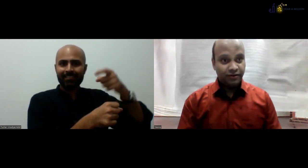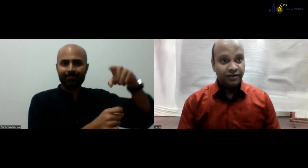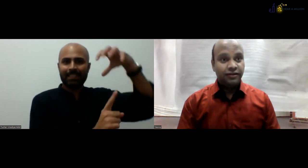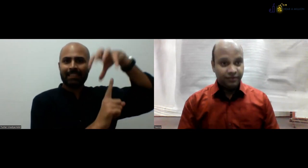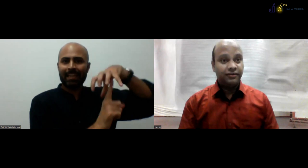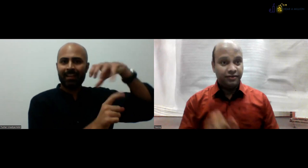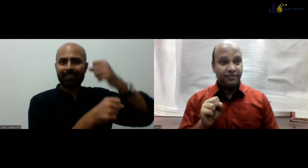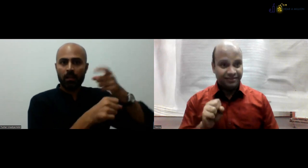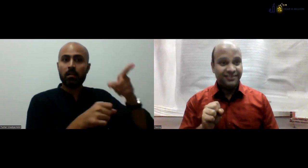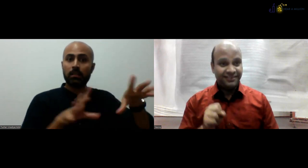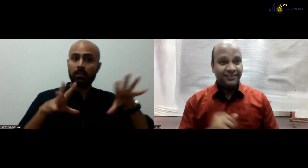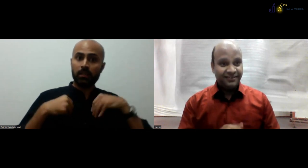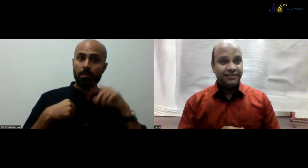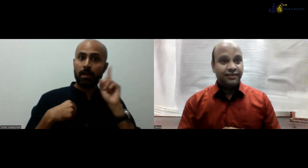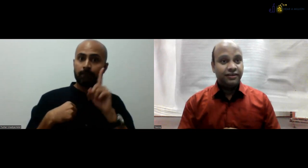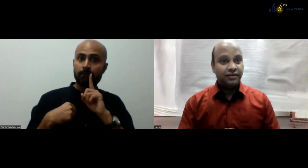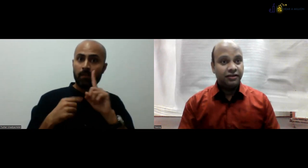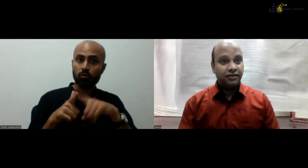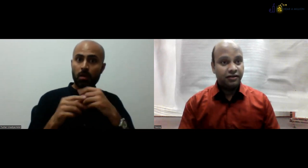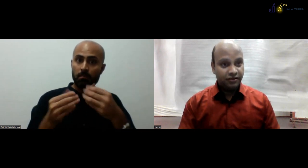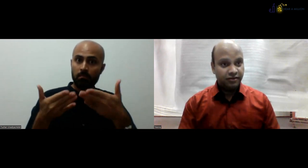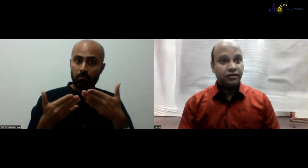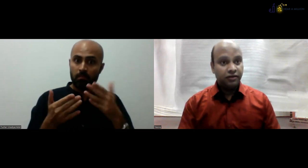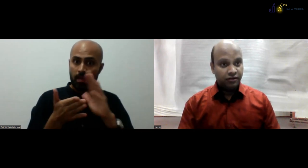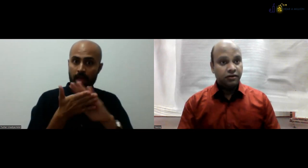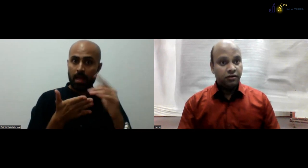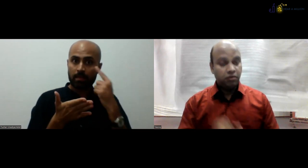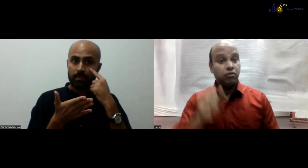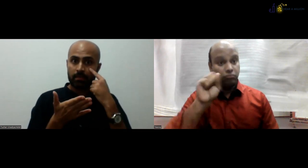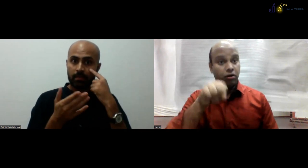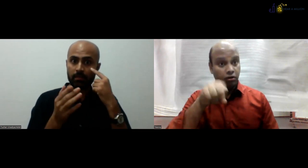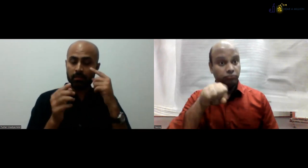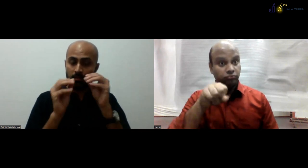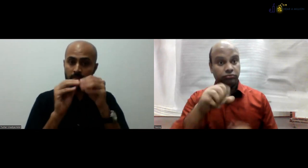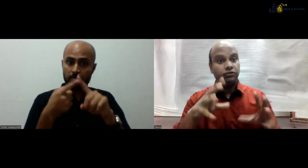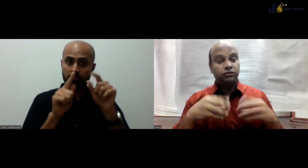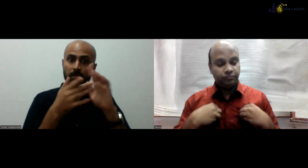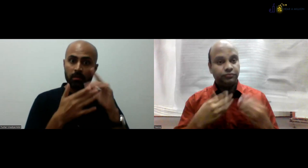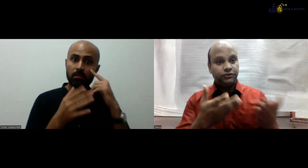With Rajasthan, the government department, has it accepted that the deaf will get a post?